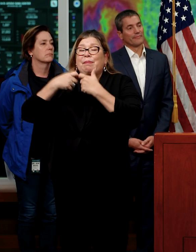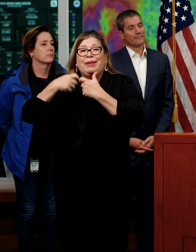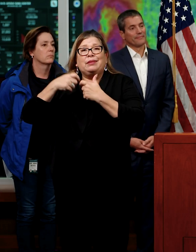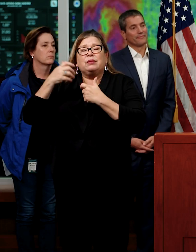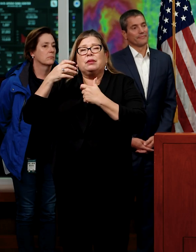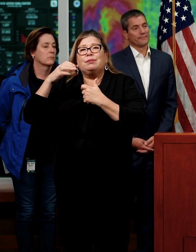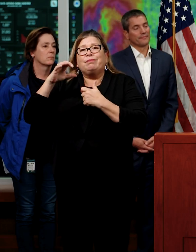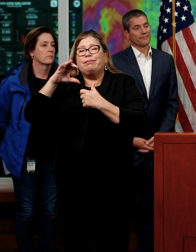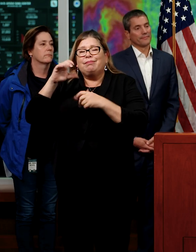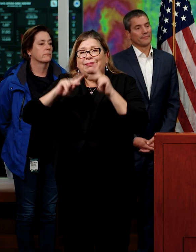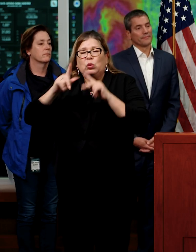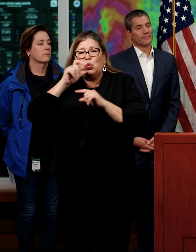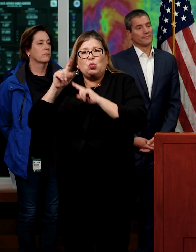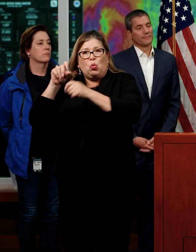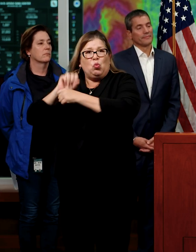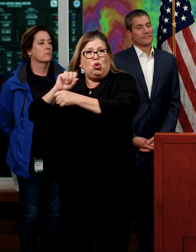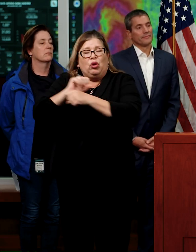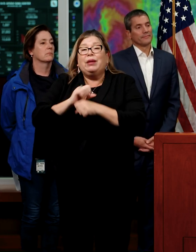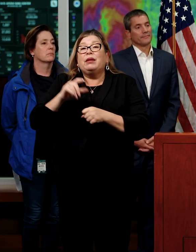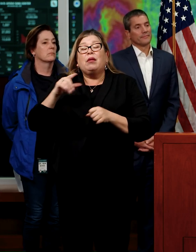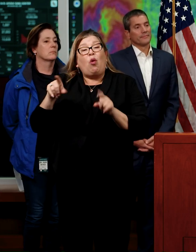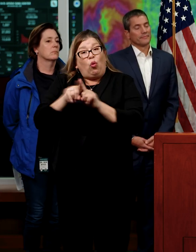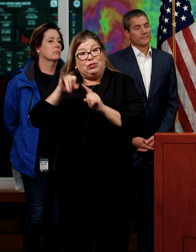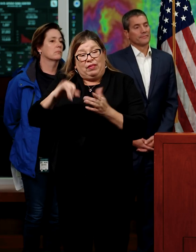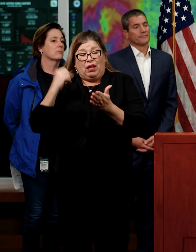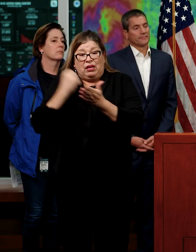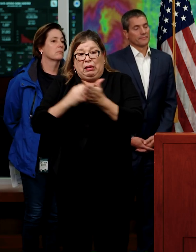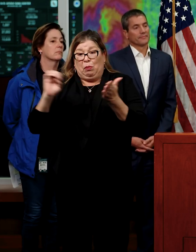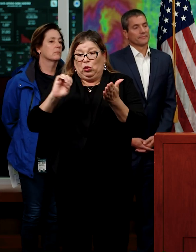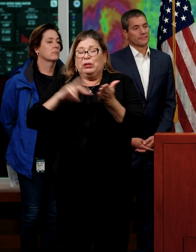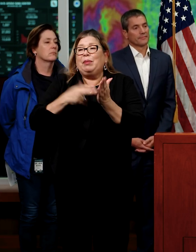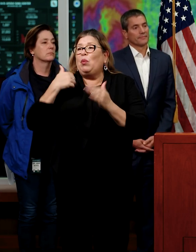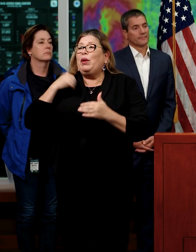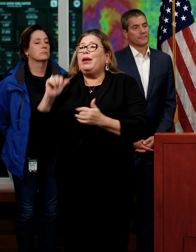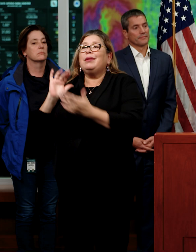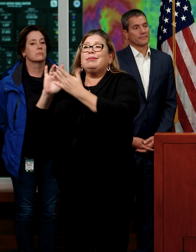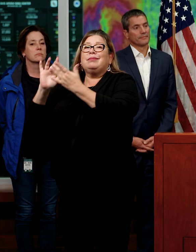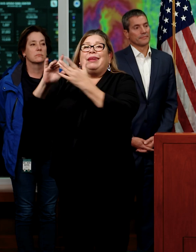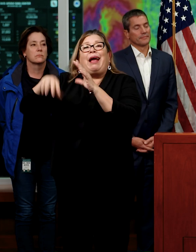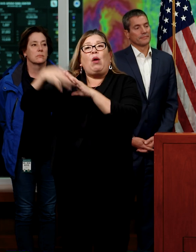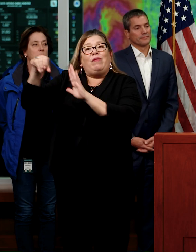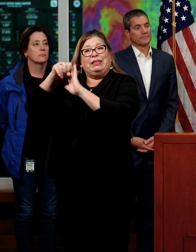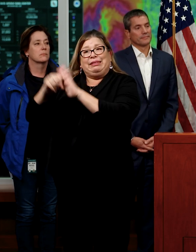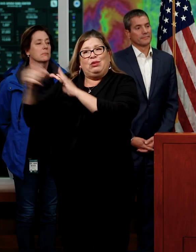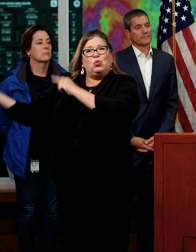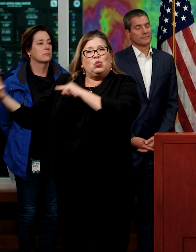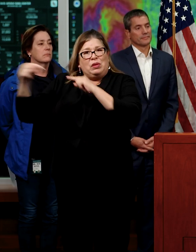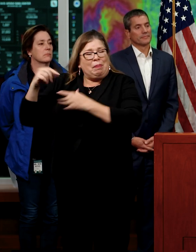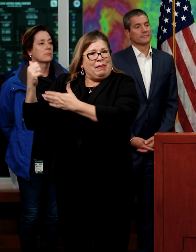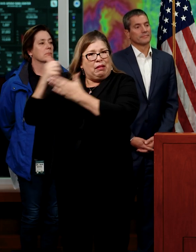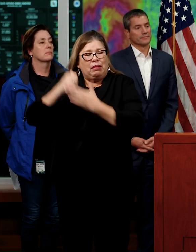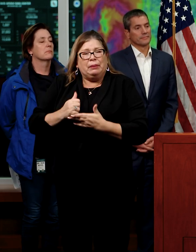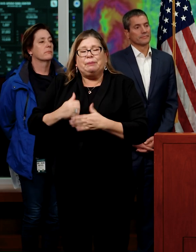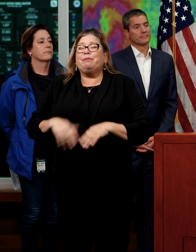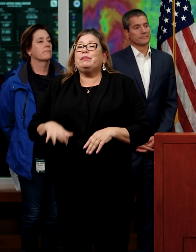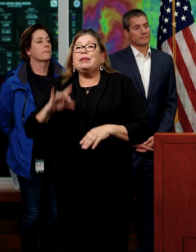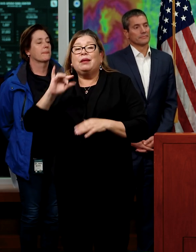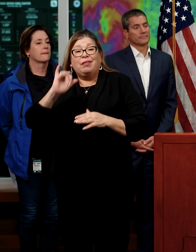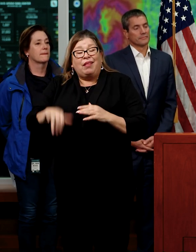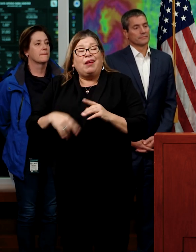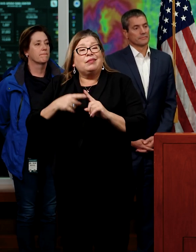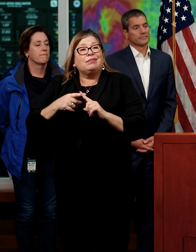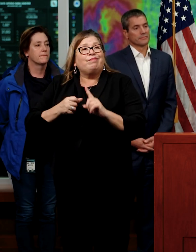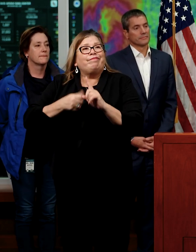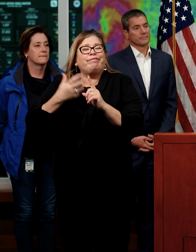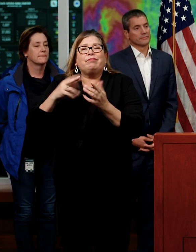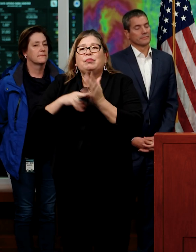it expands that, allows out-of-state resources to come into the state, environmental types of